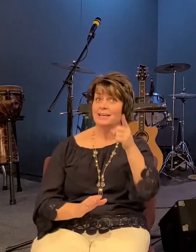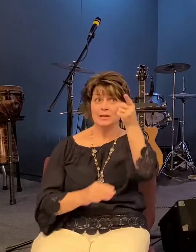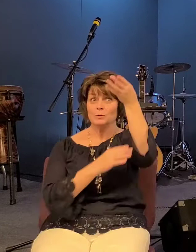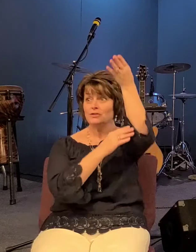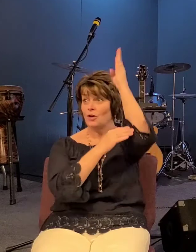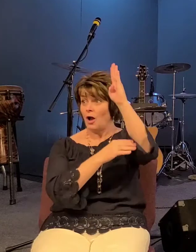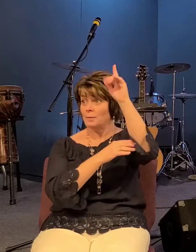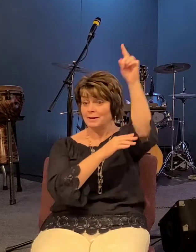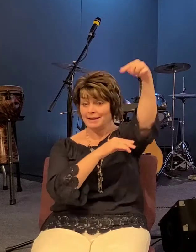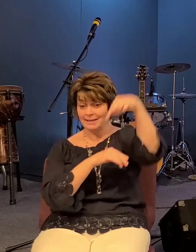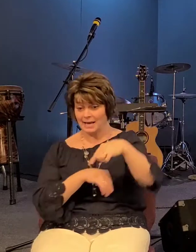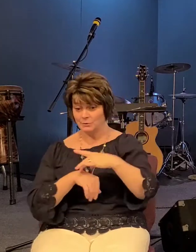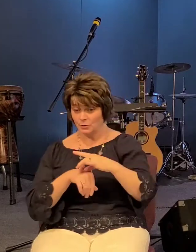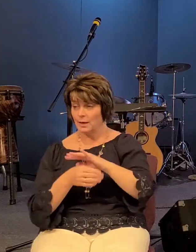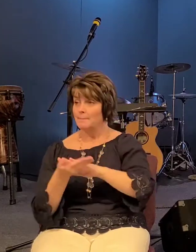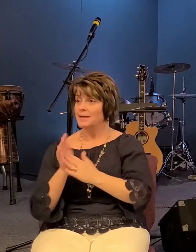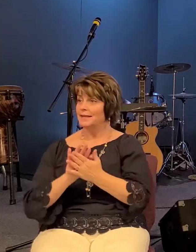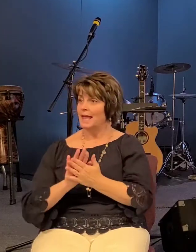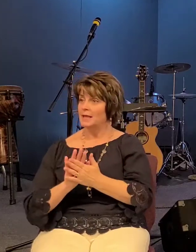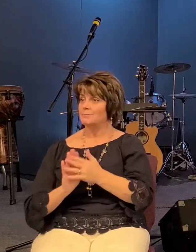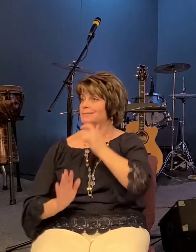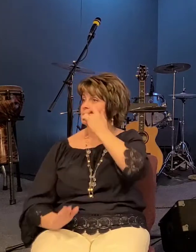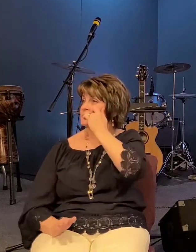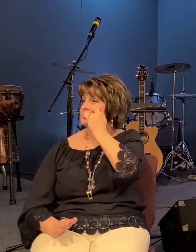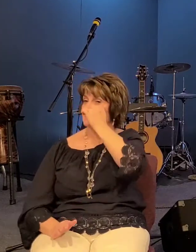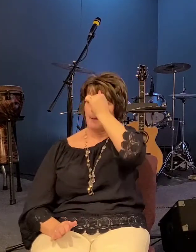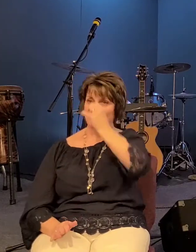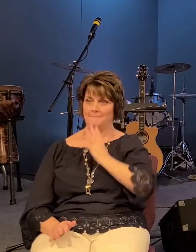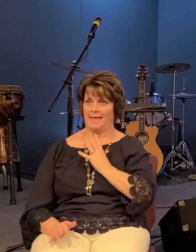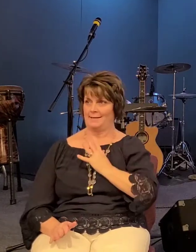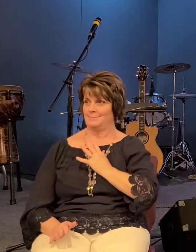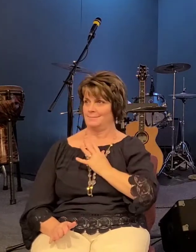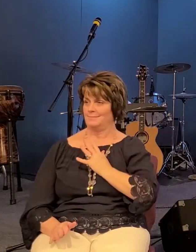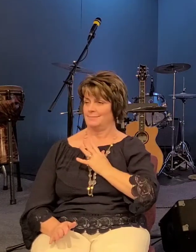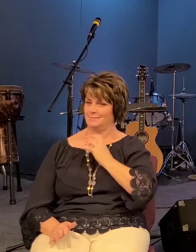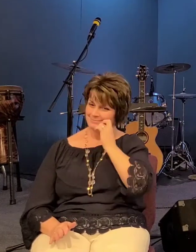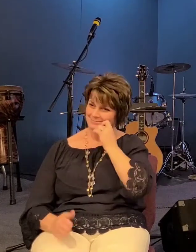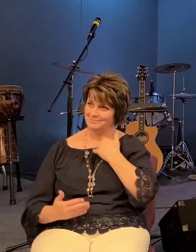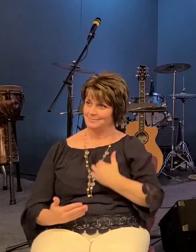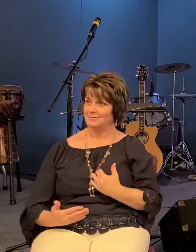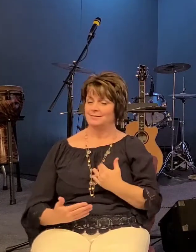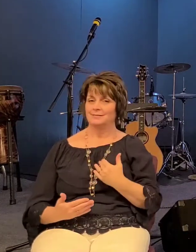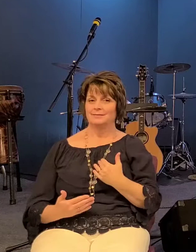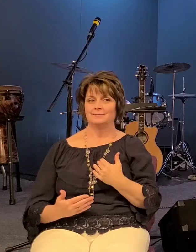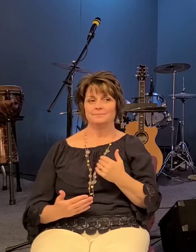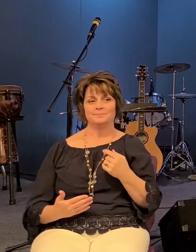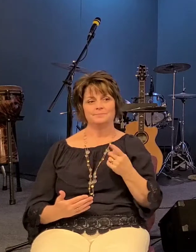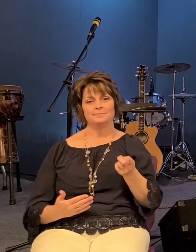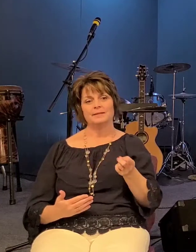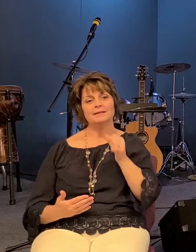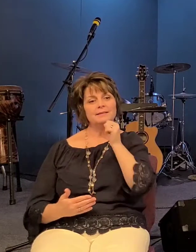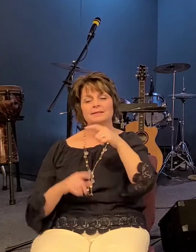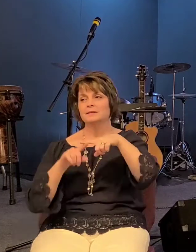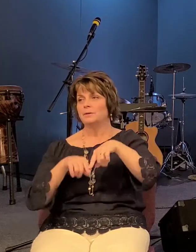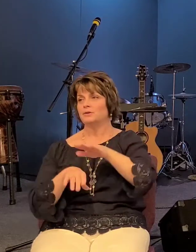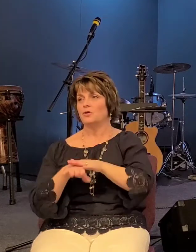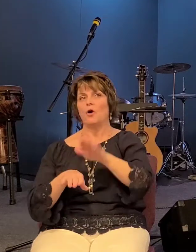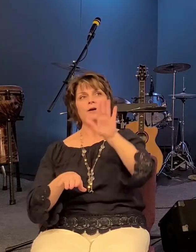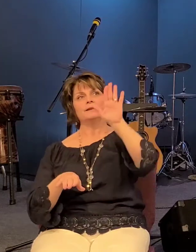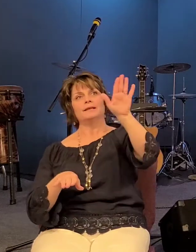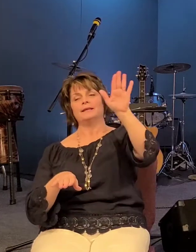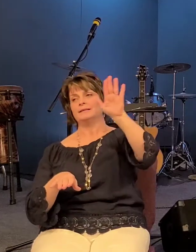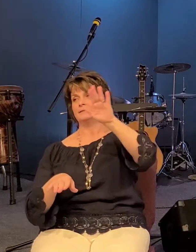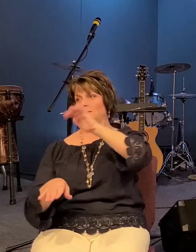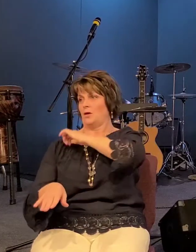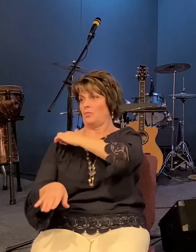to depend on his his his his keyly authority that was given